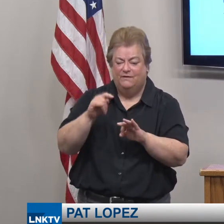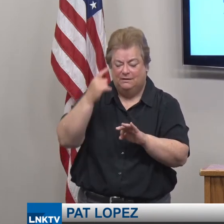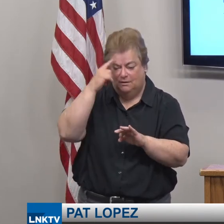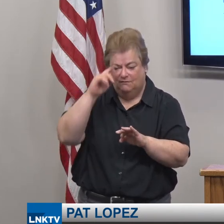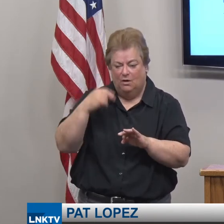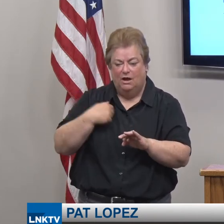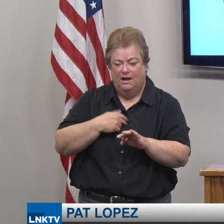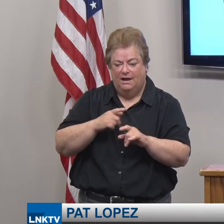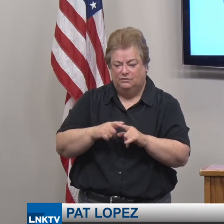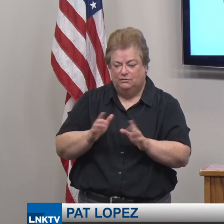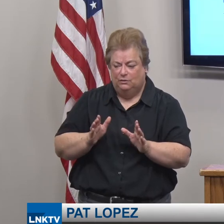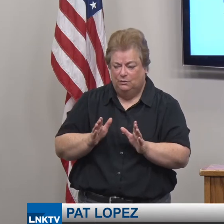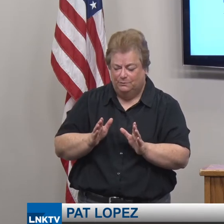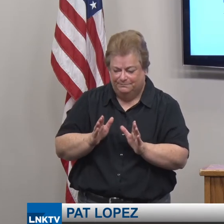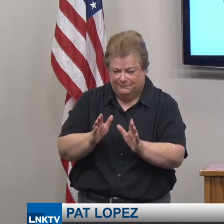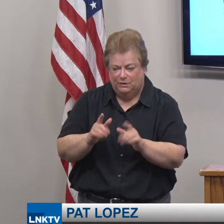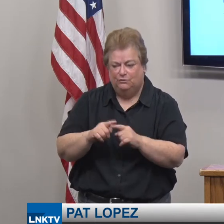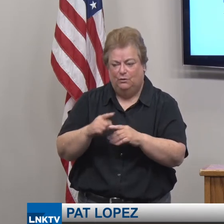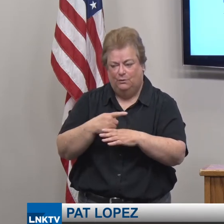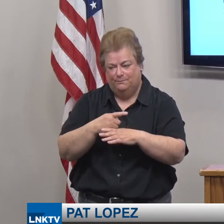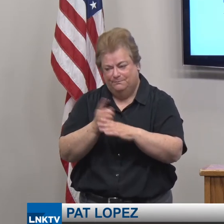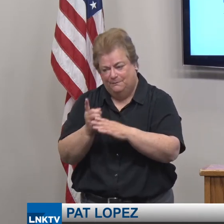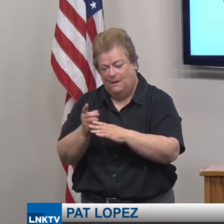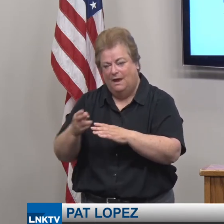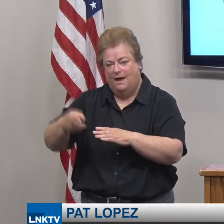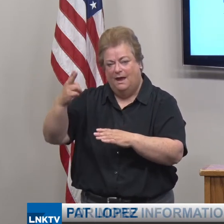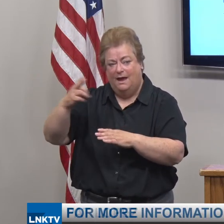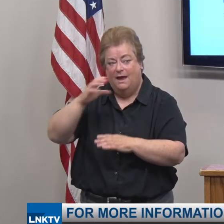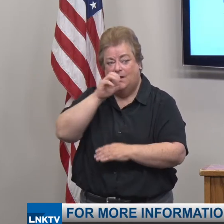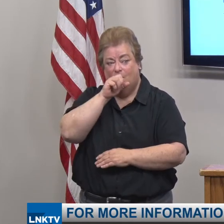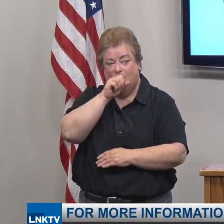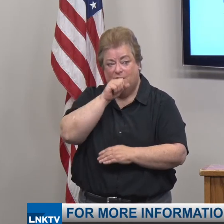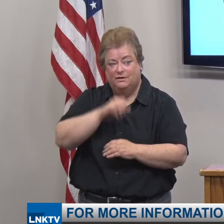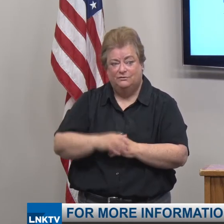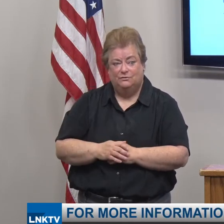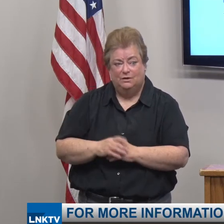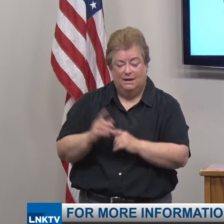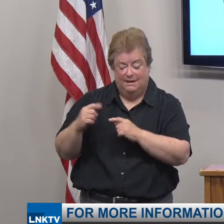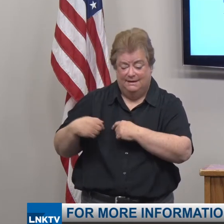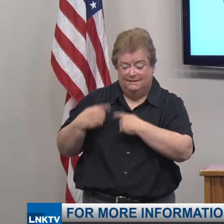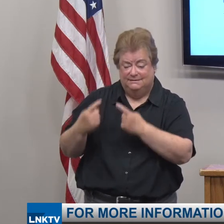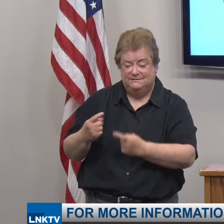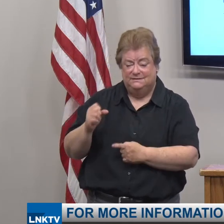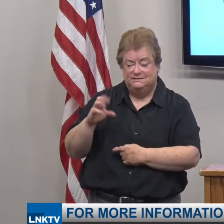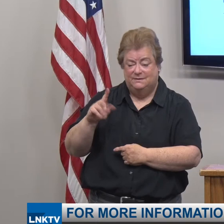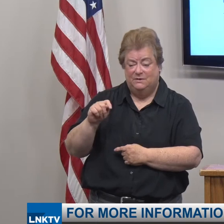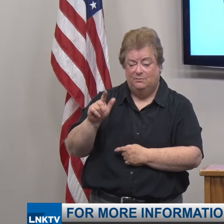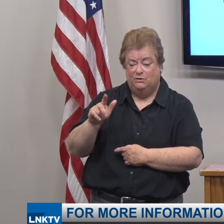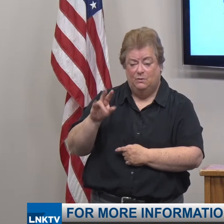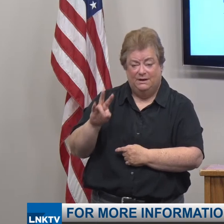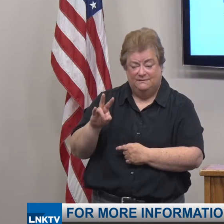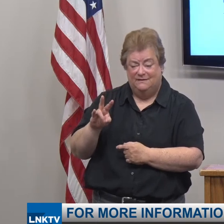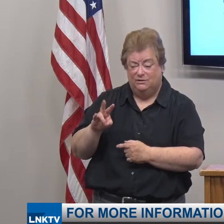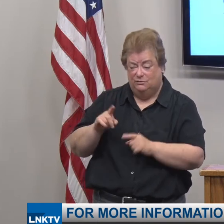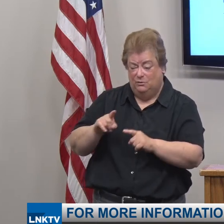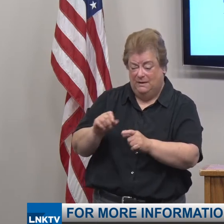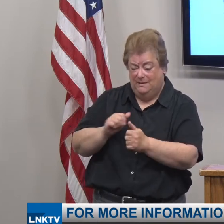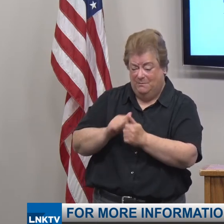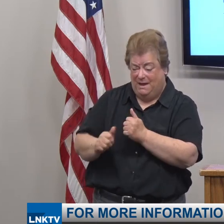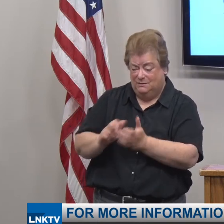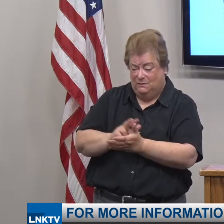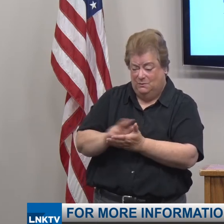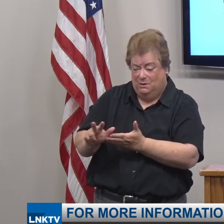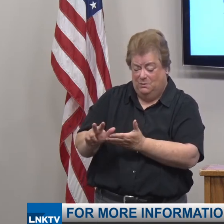us up to elevated orange on the risk dial. Since September 27th or over the past three weeks,